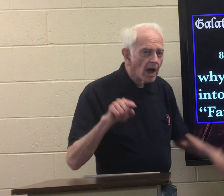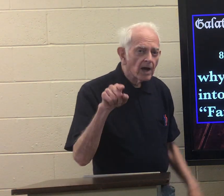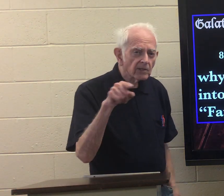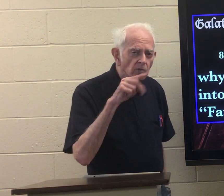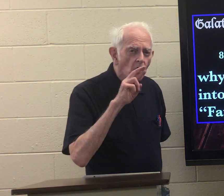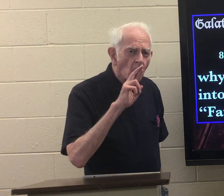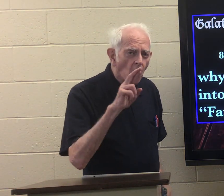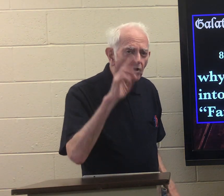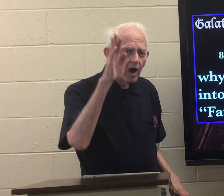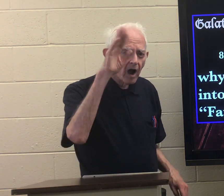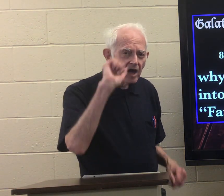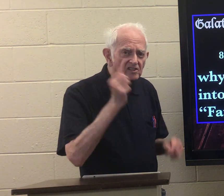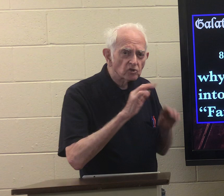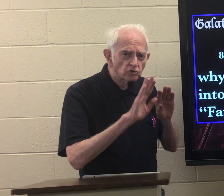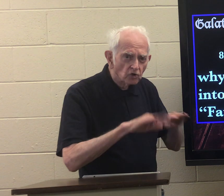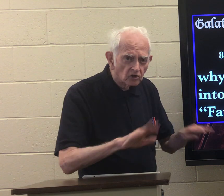you are God's children